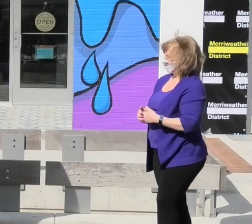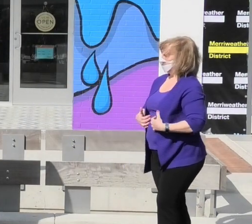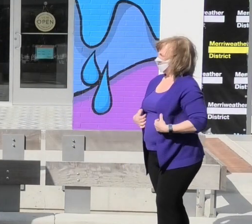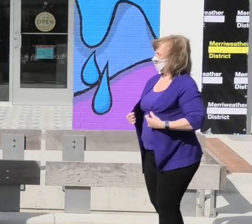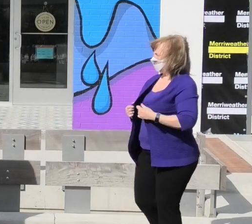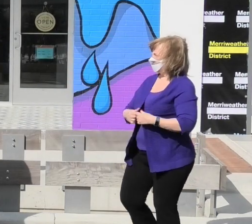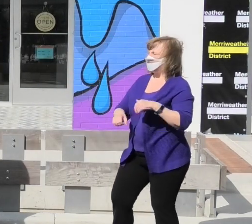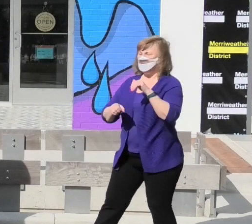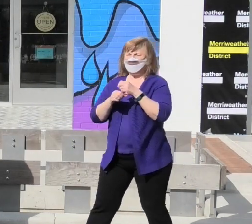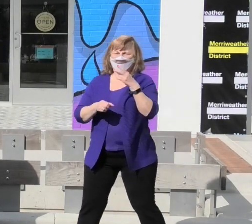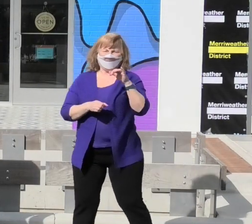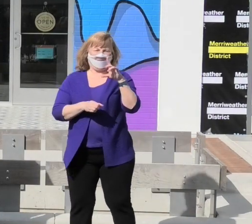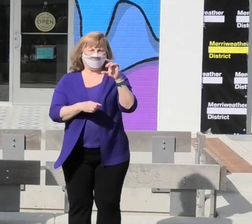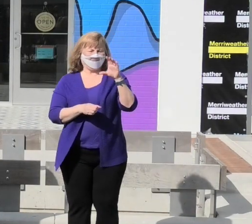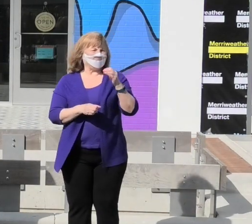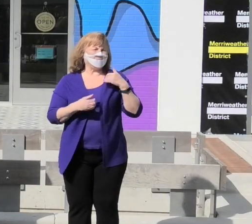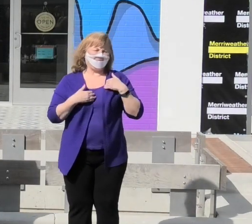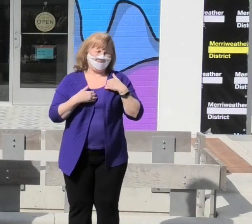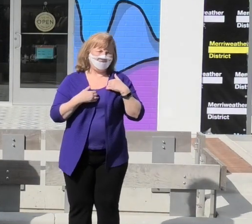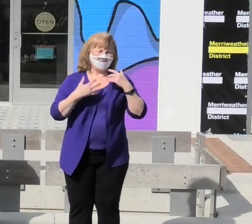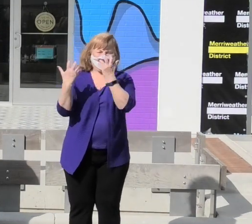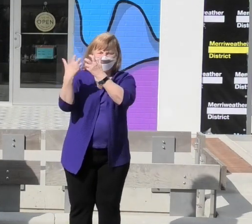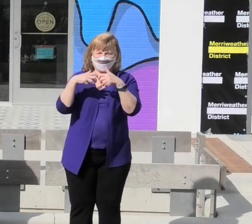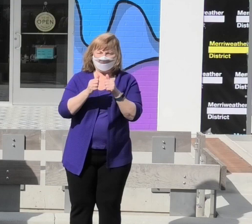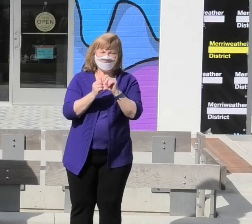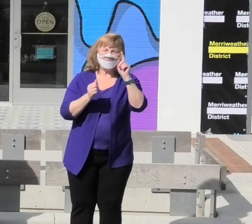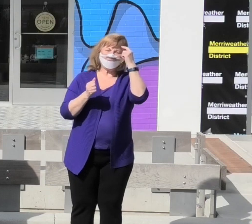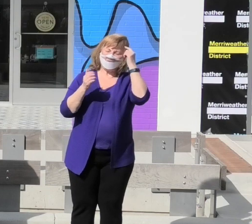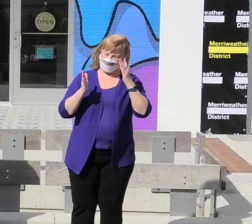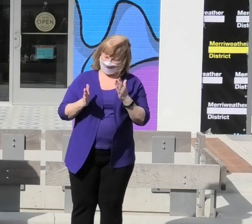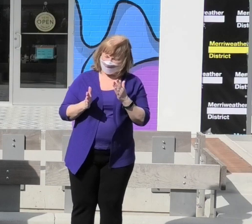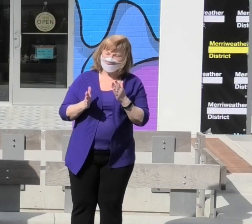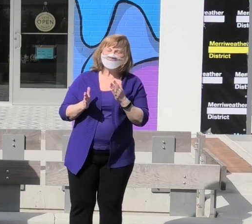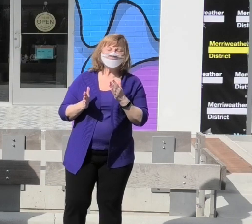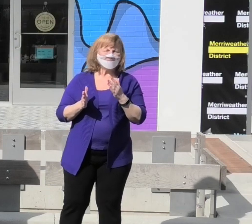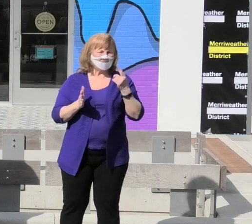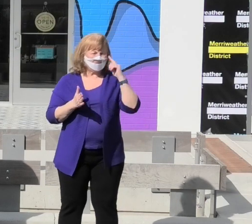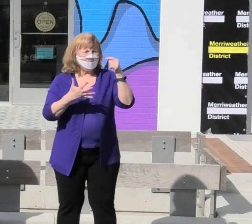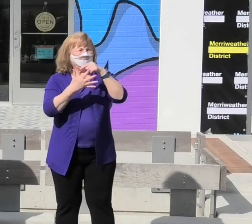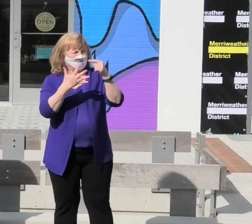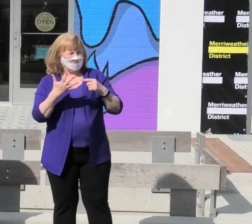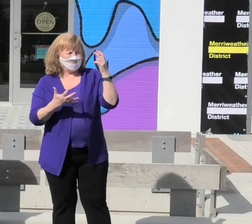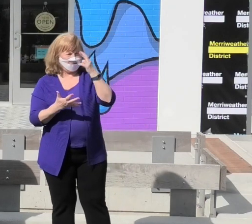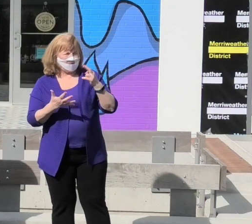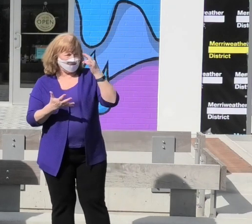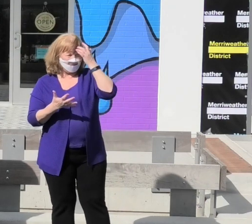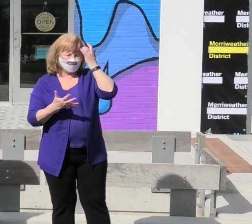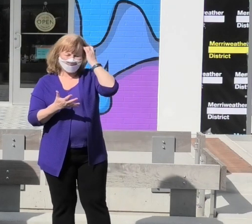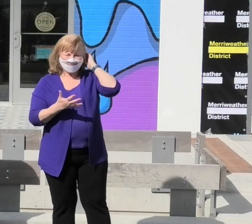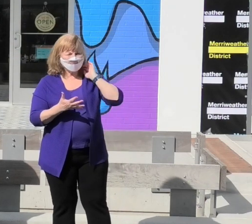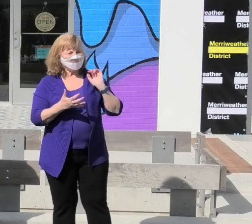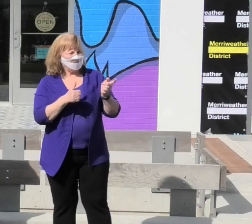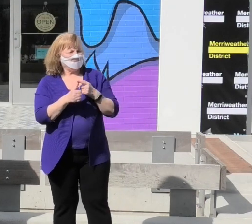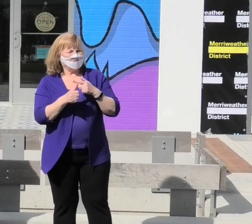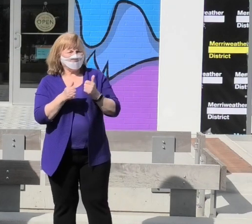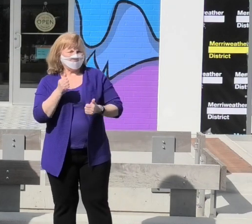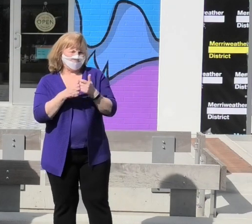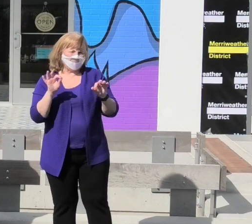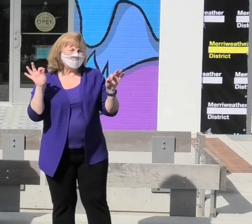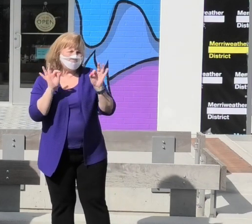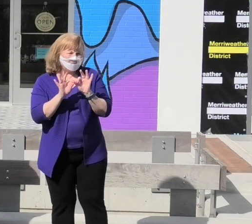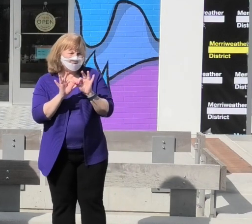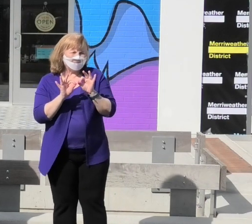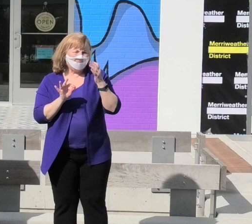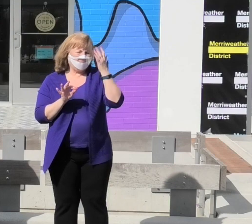In Howard County, we have aligned with the governor for a number of reasons. First and foremost,